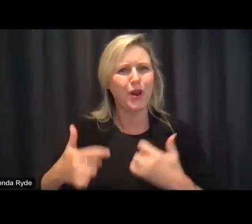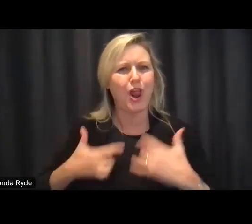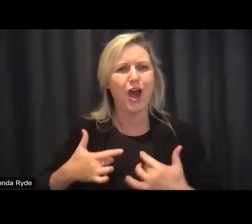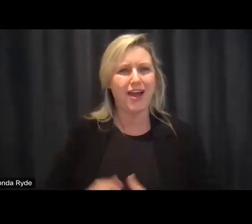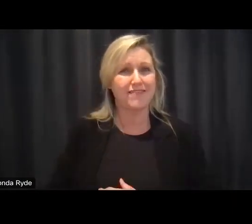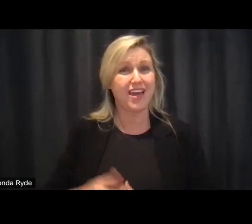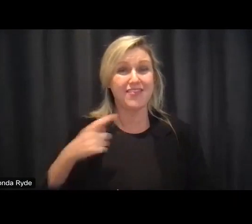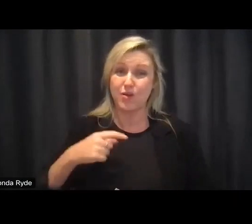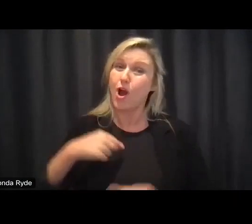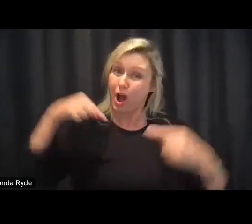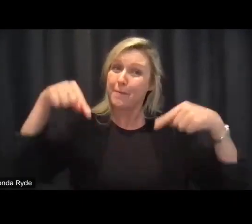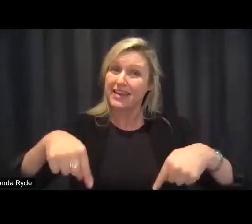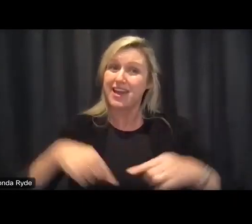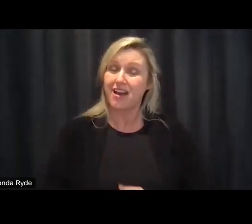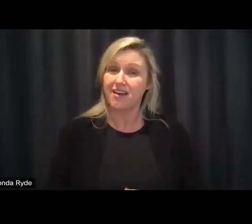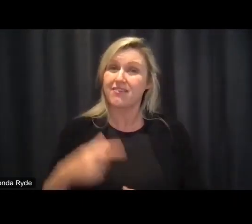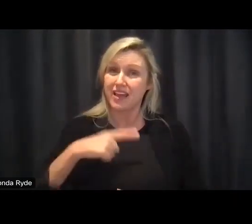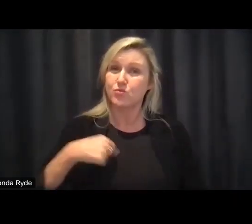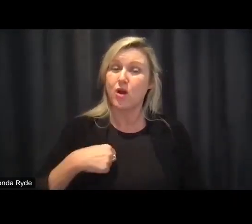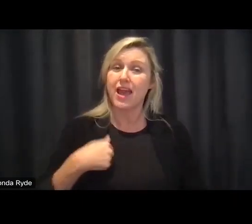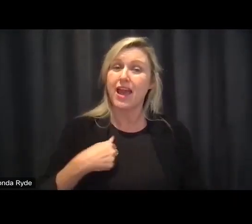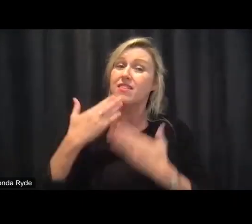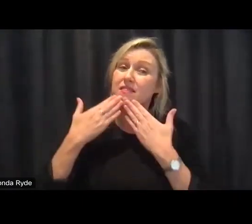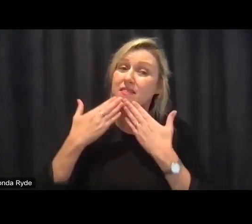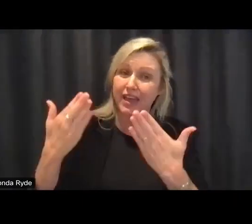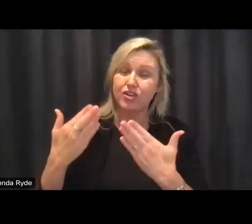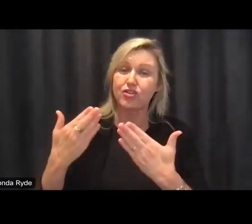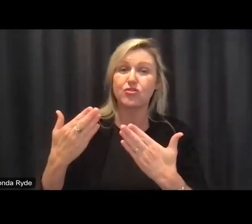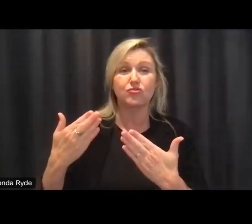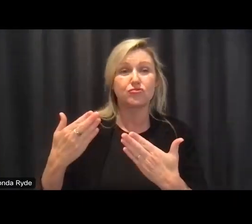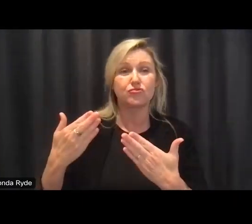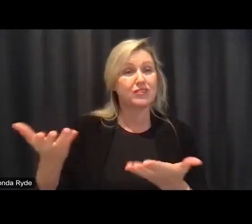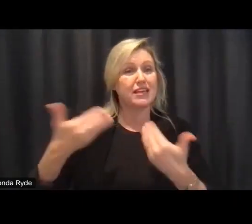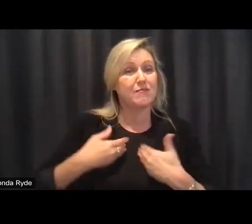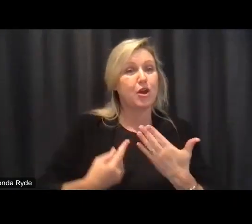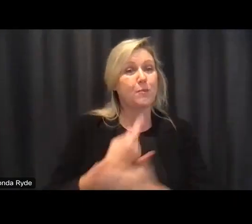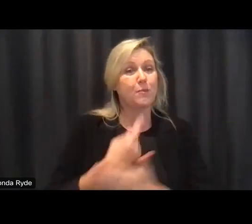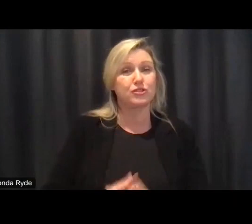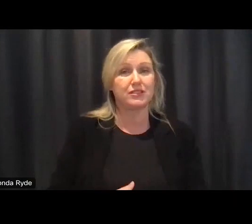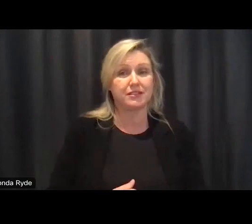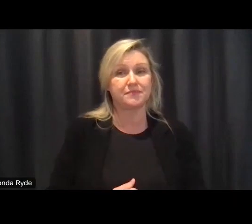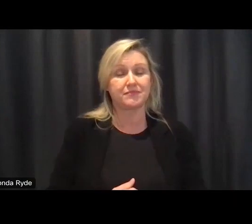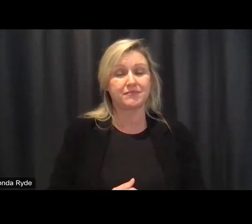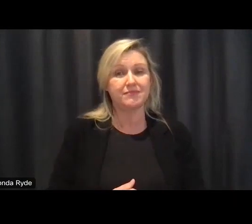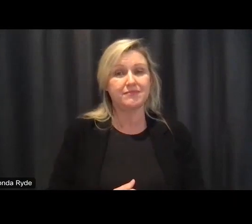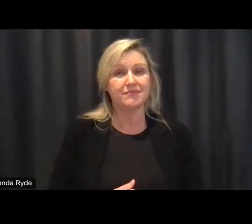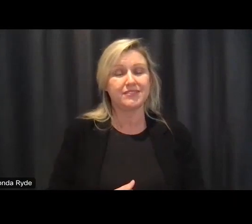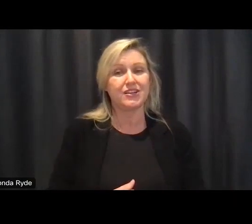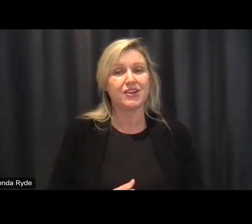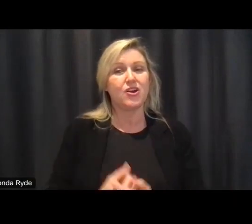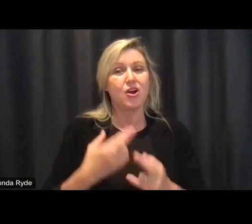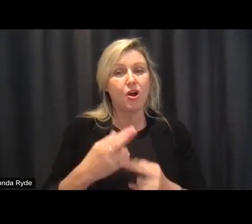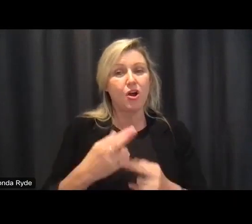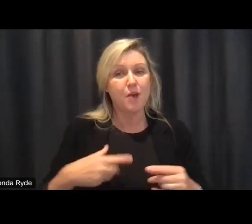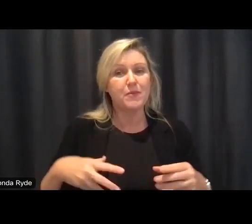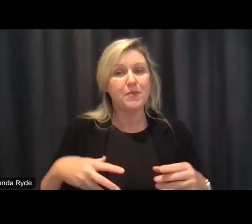i'm here today and i'm grateful to be given the opportunity i hope i'm part of building a better future i